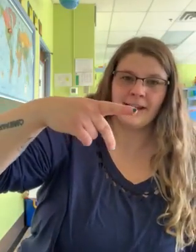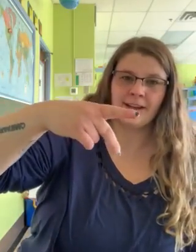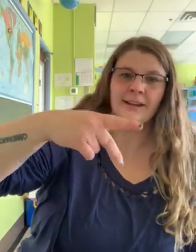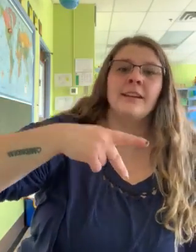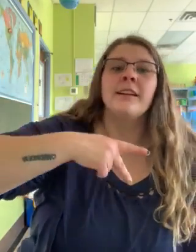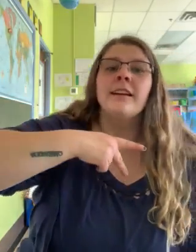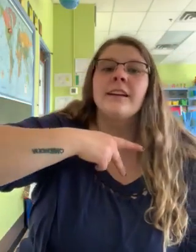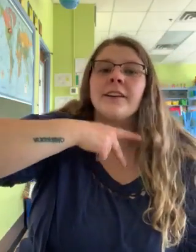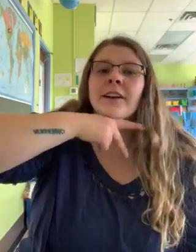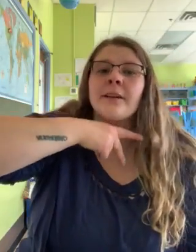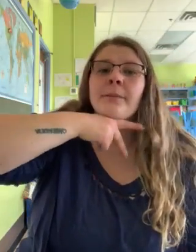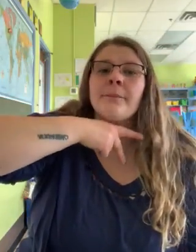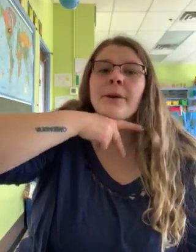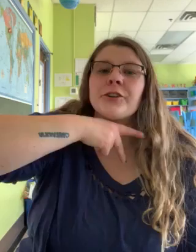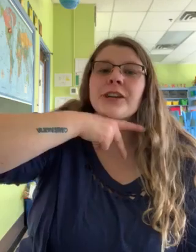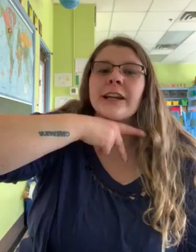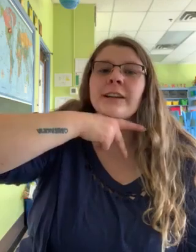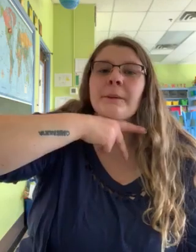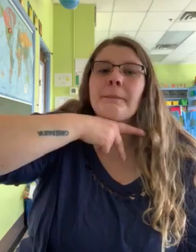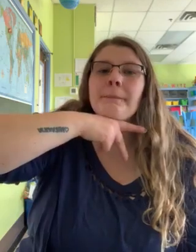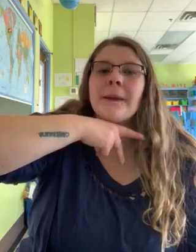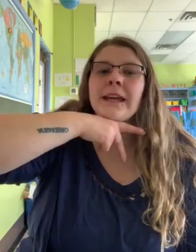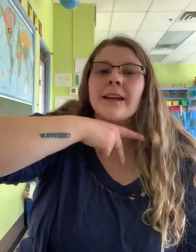and you're gonna bump your chin. Pig.